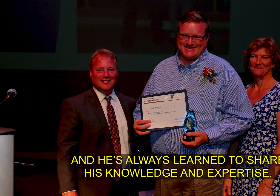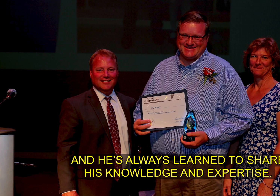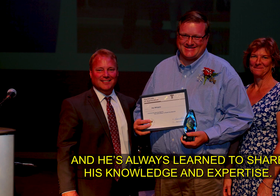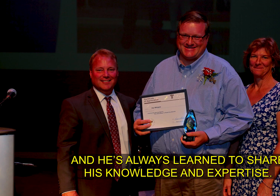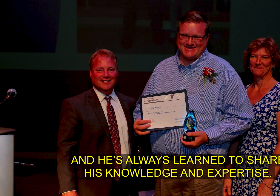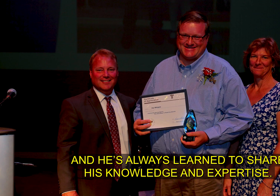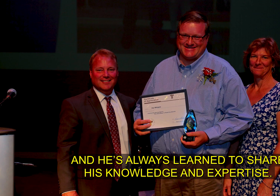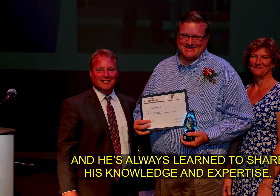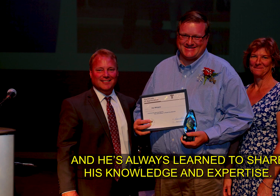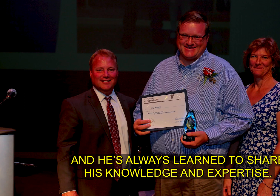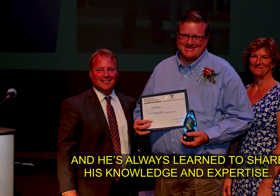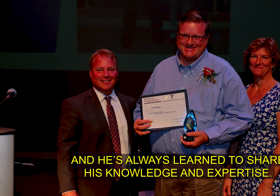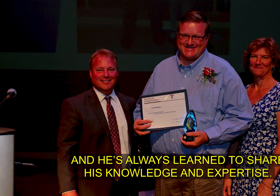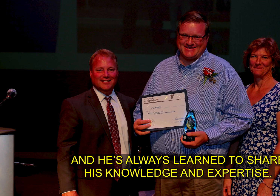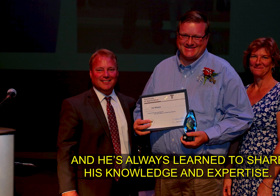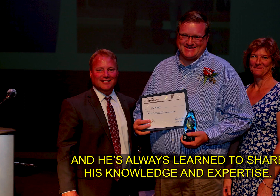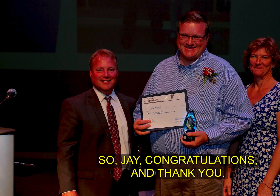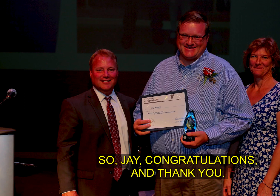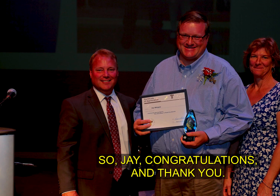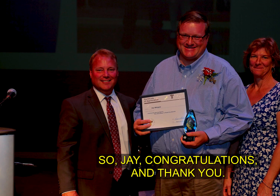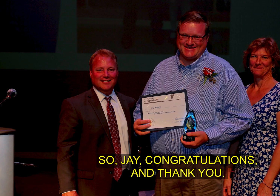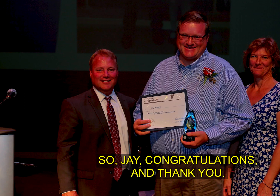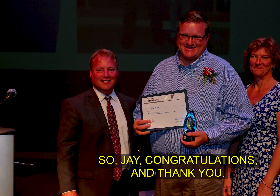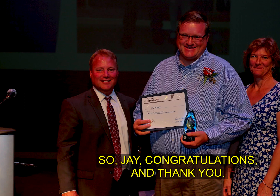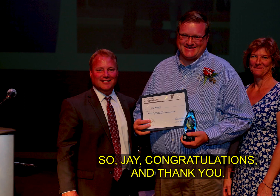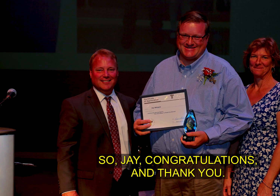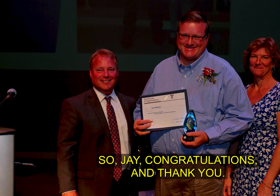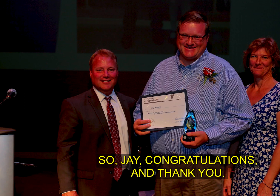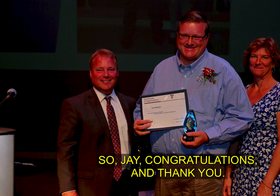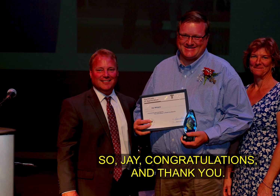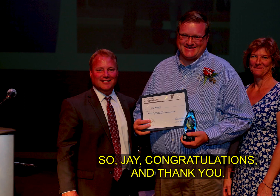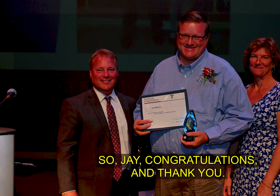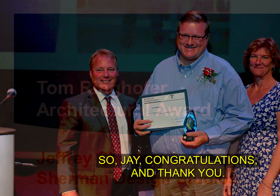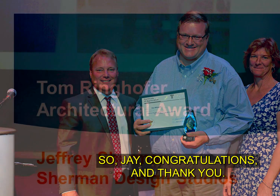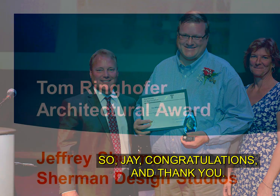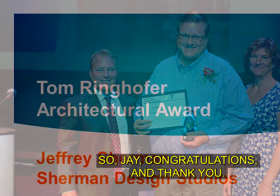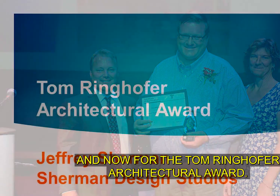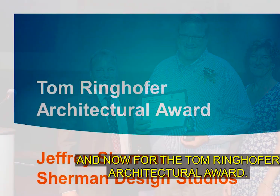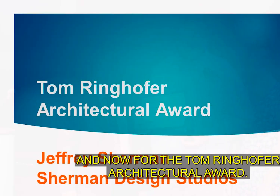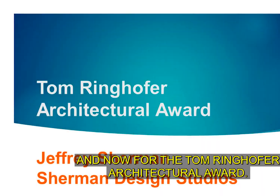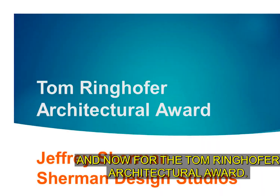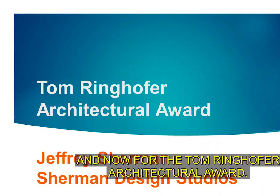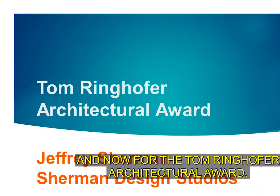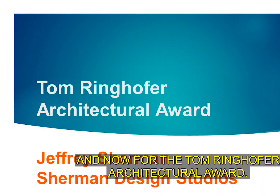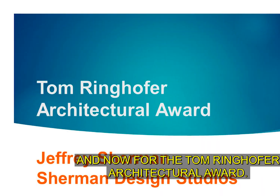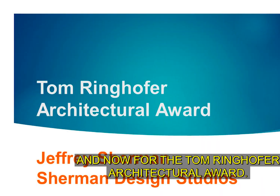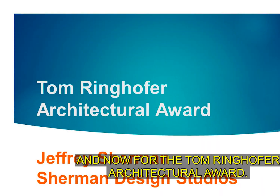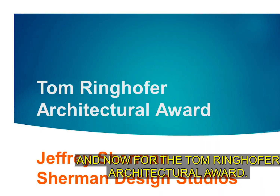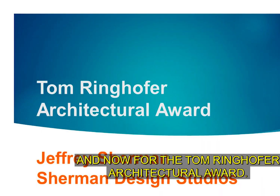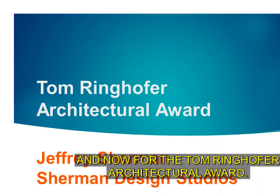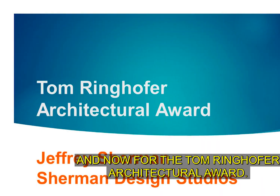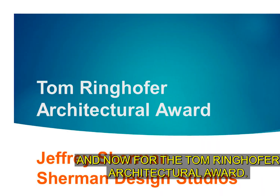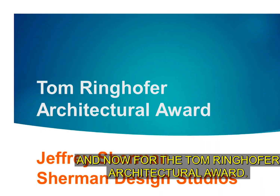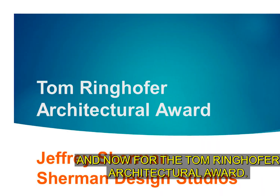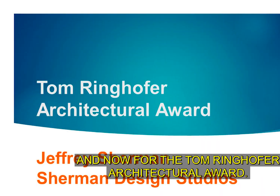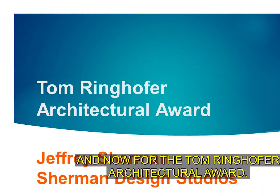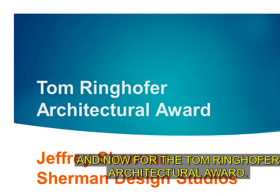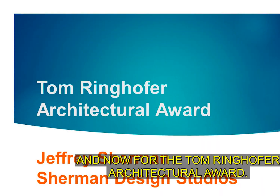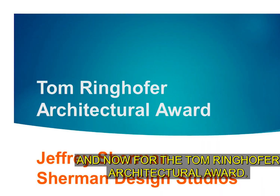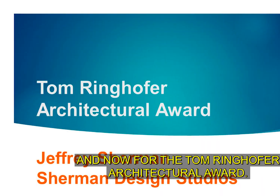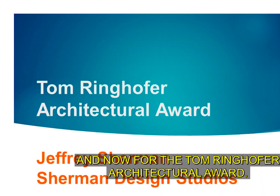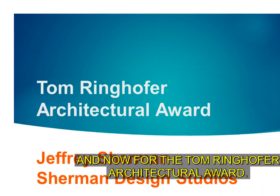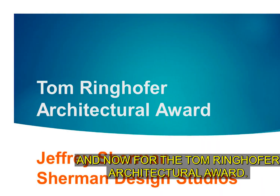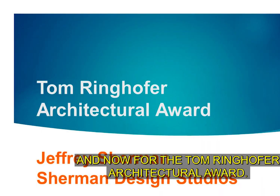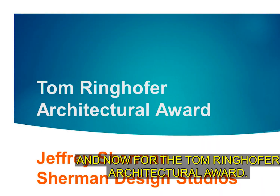to share his knowledge and expertise with others so jay congratulations and thank you and now for the tom ringhofer